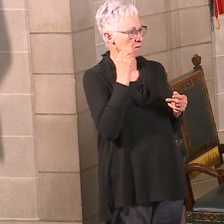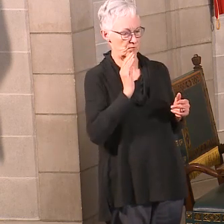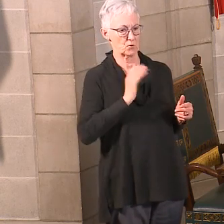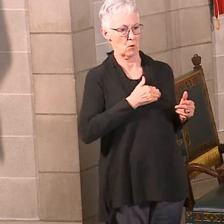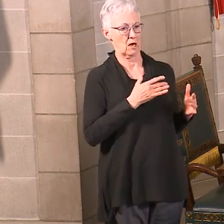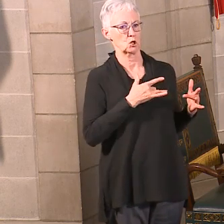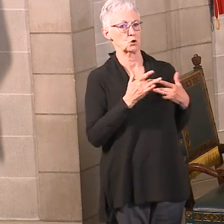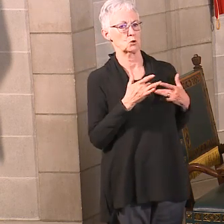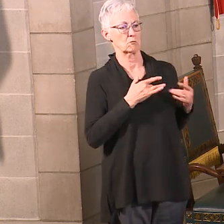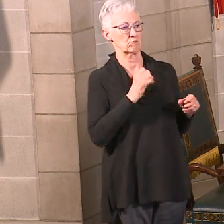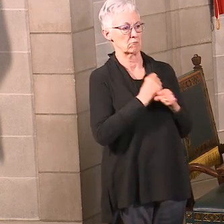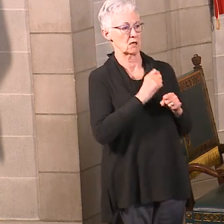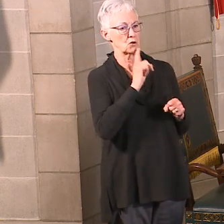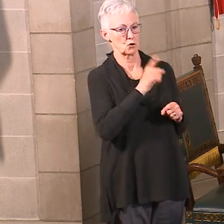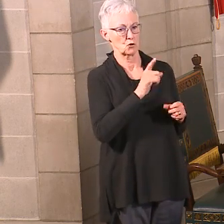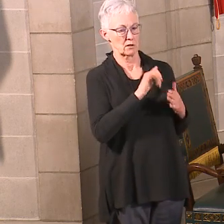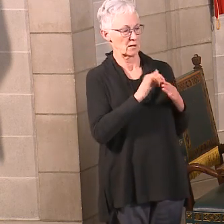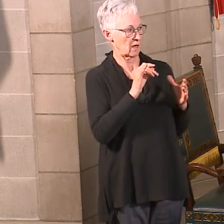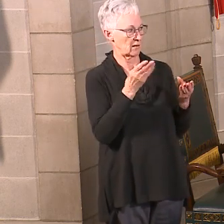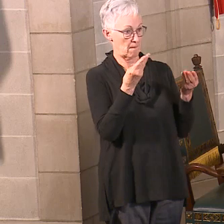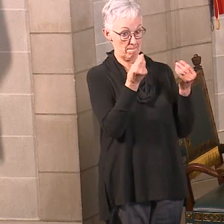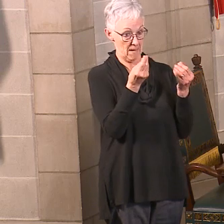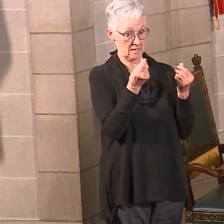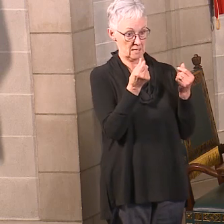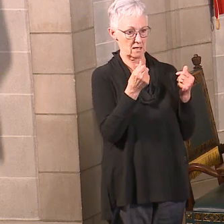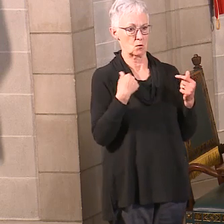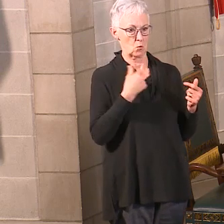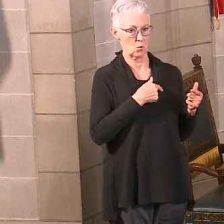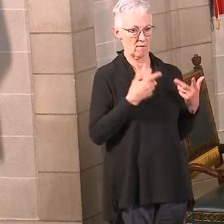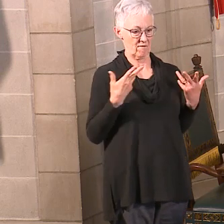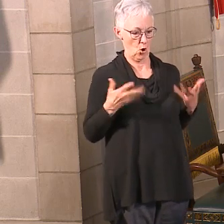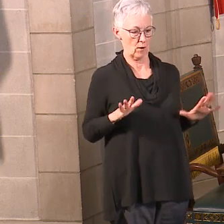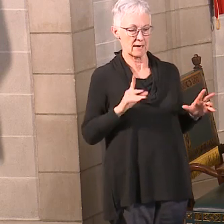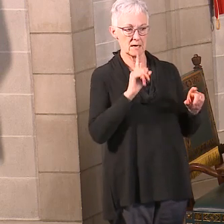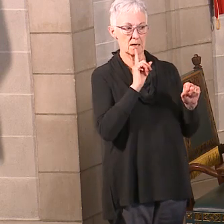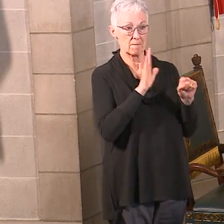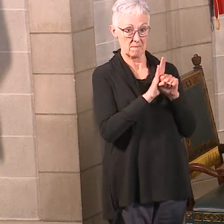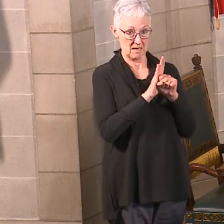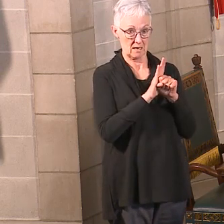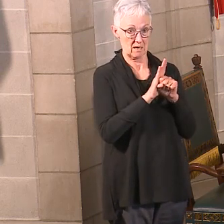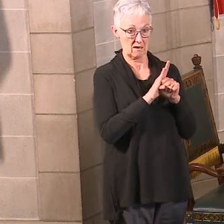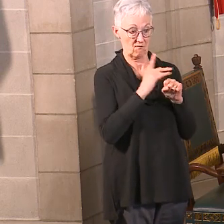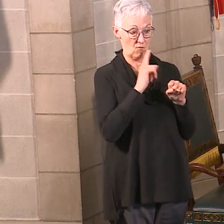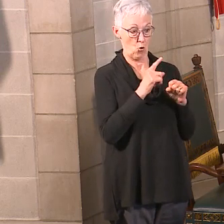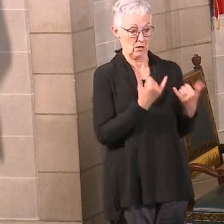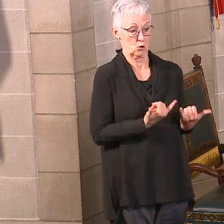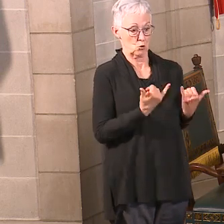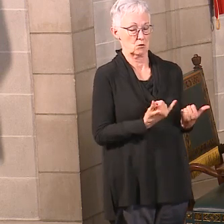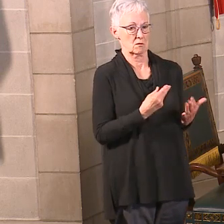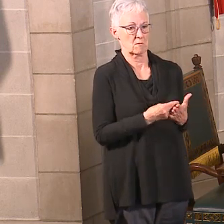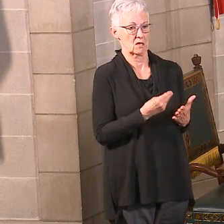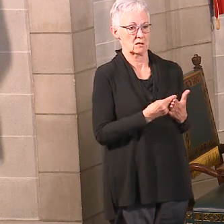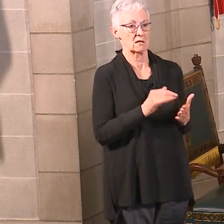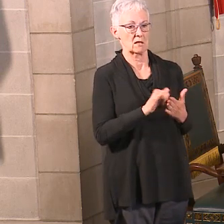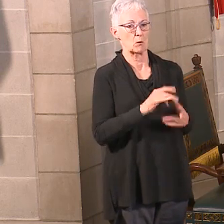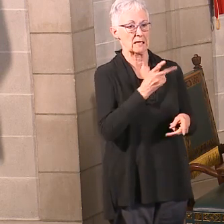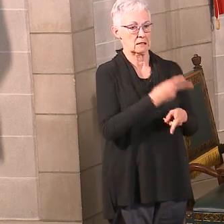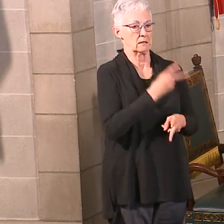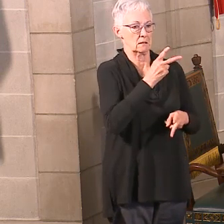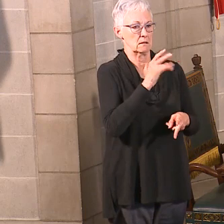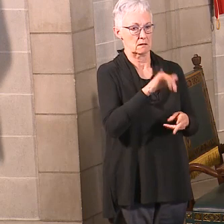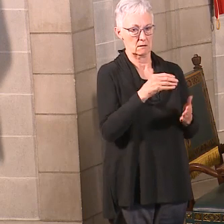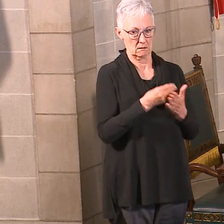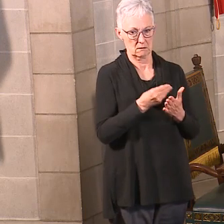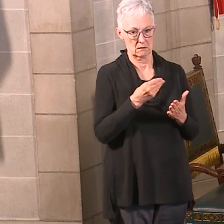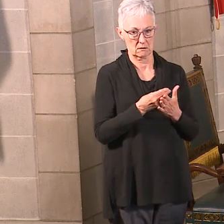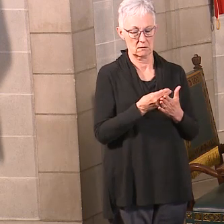concern is to make sure that, you know, the dollars that have already been committed to behavioral health in this current budget, that those are preserved, that we can